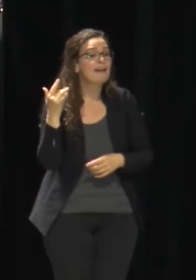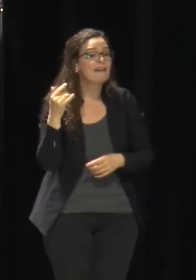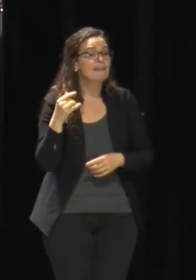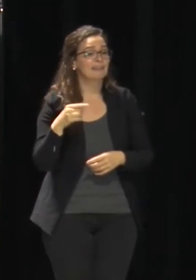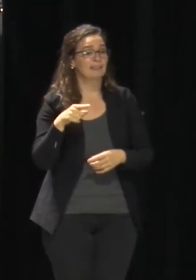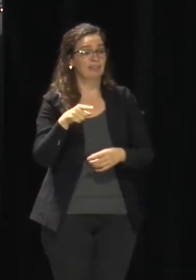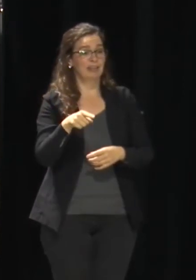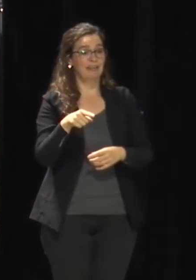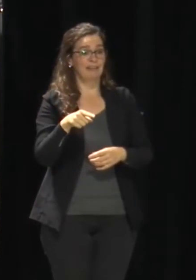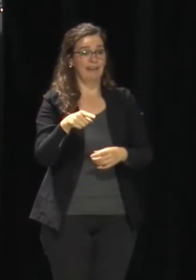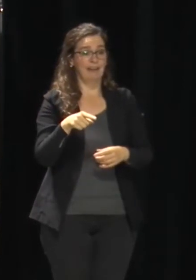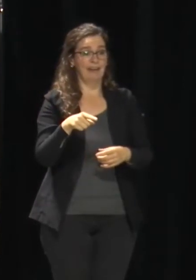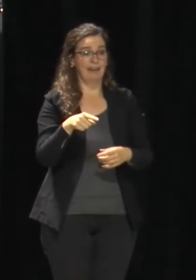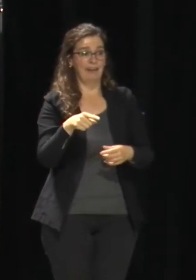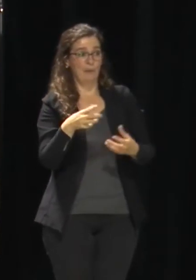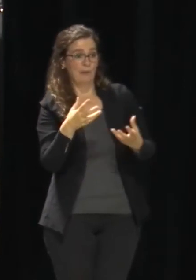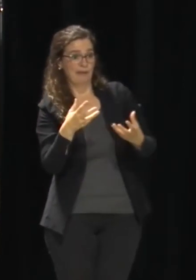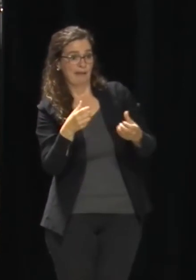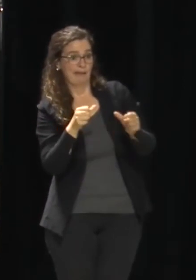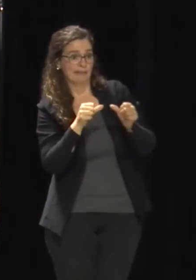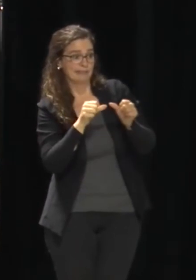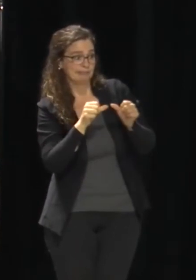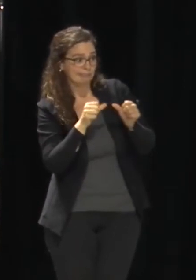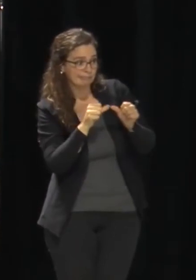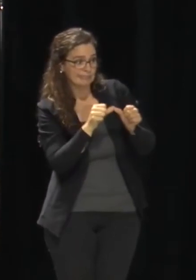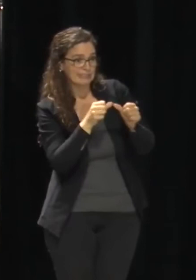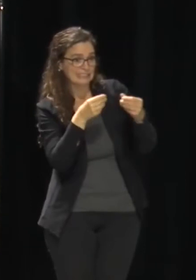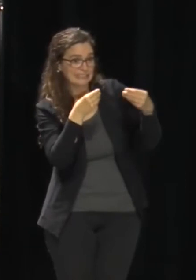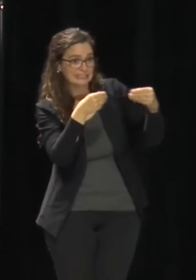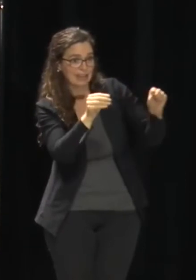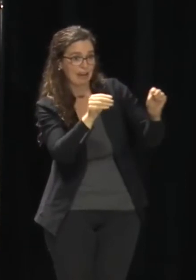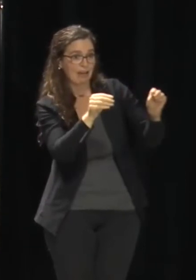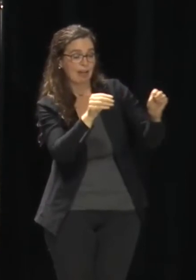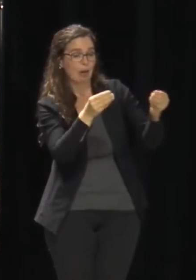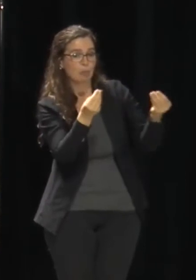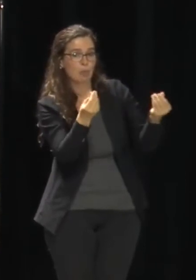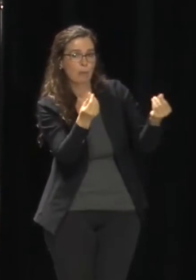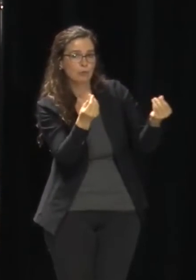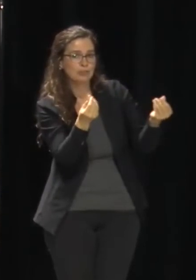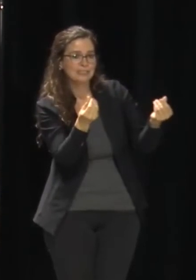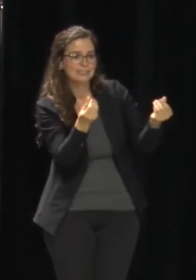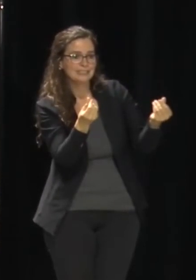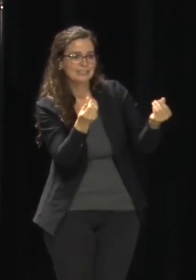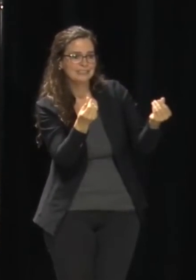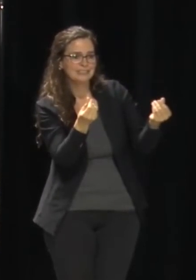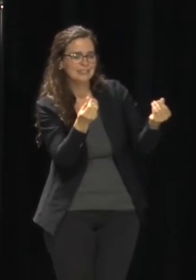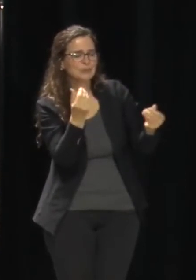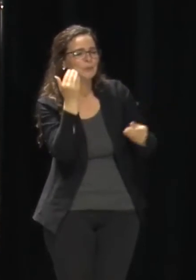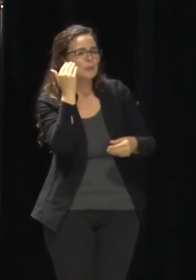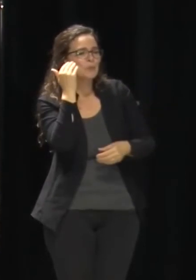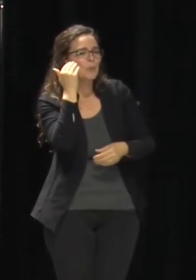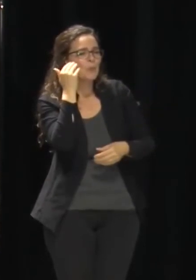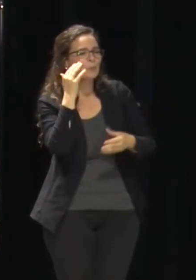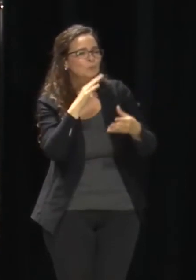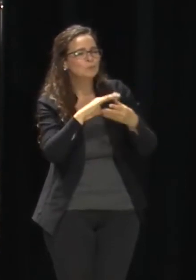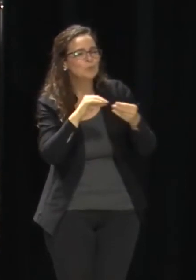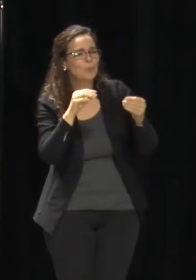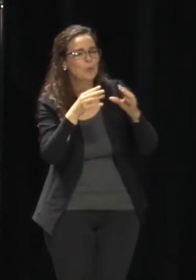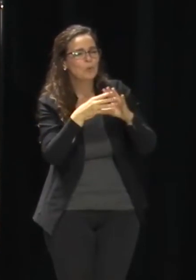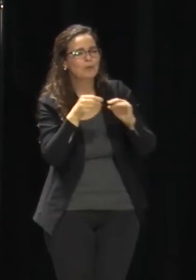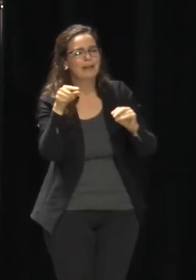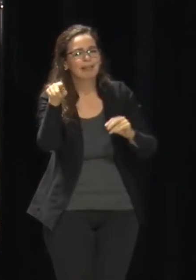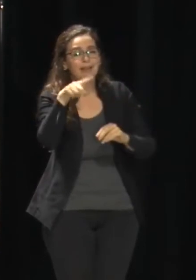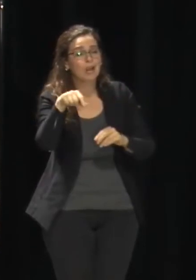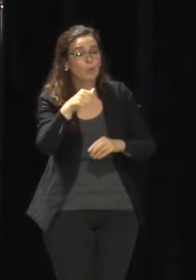everybody that's followed this story knows we took these guys head on. They weren't paying their taxes, refused to invest in the